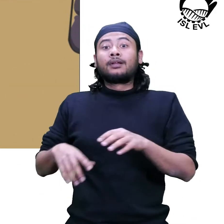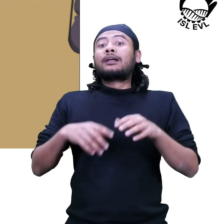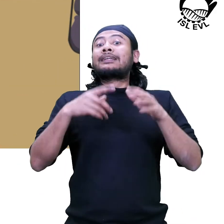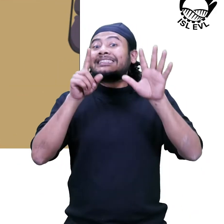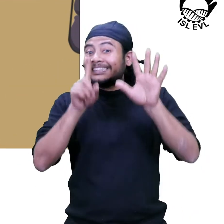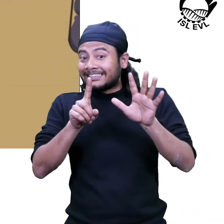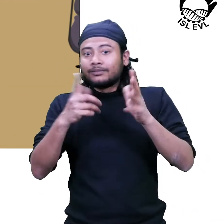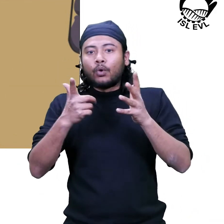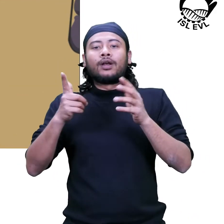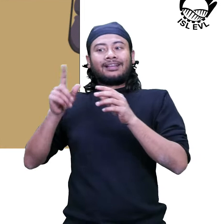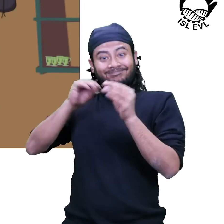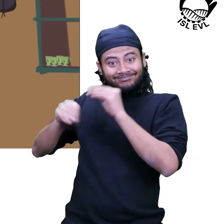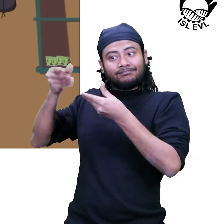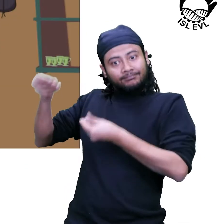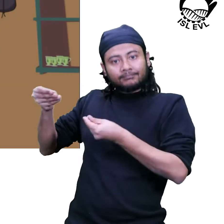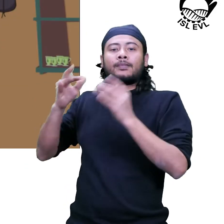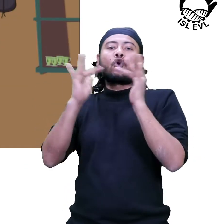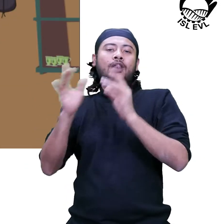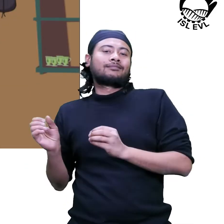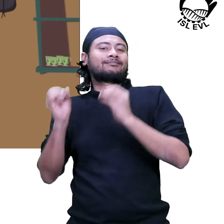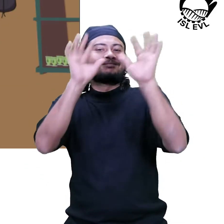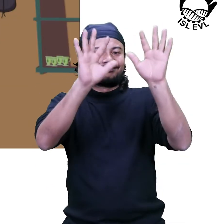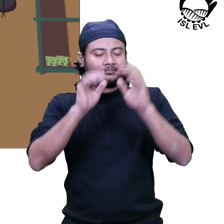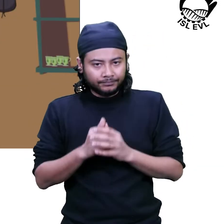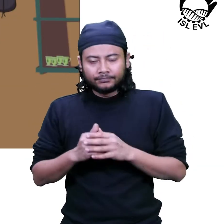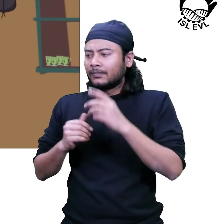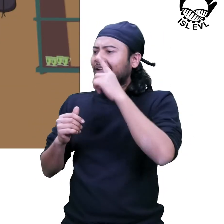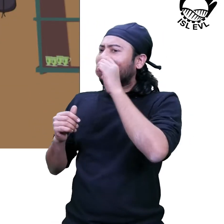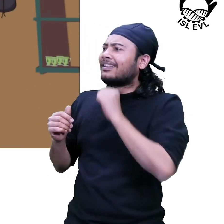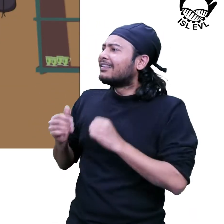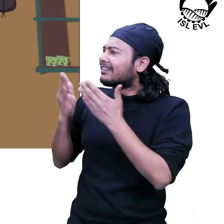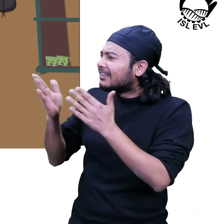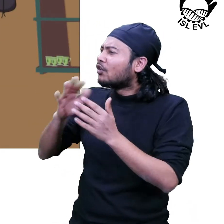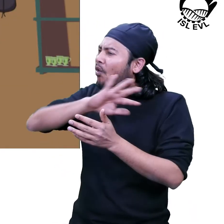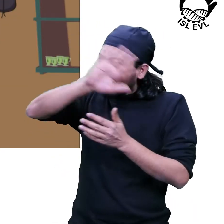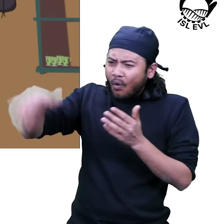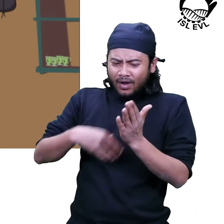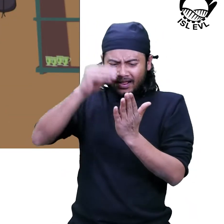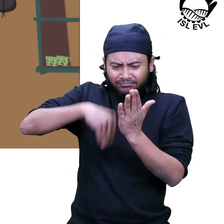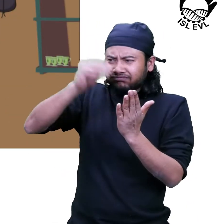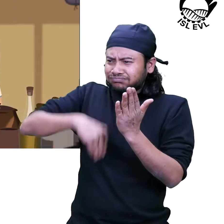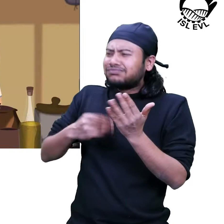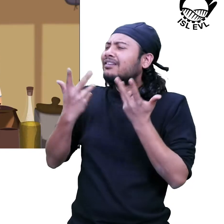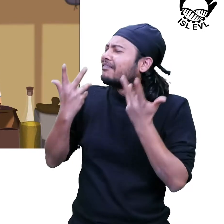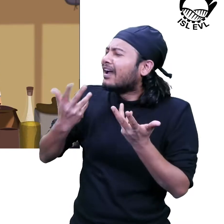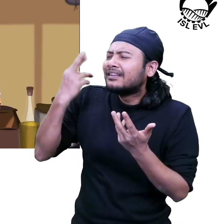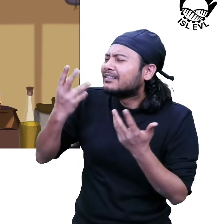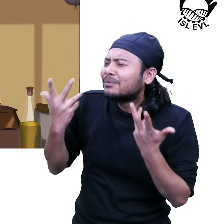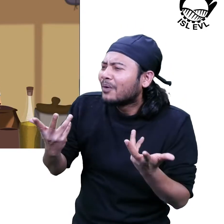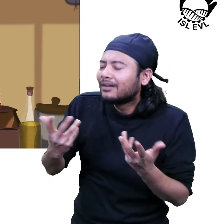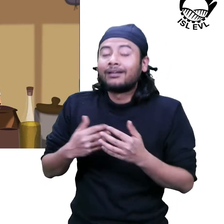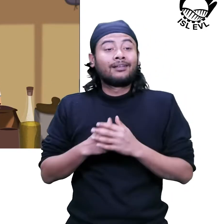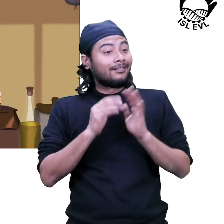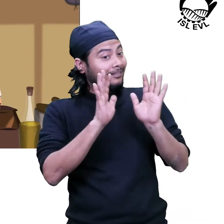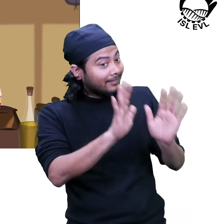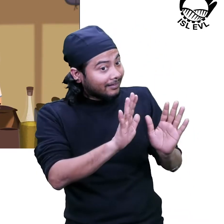Digitization of information. But grandma, why do they need to document all this information? My dear,